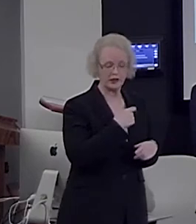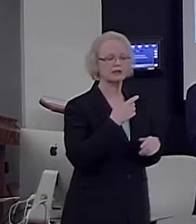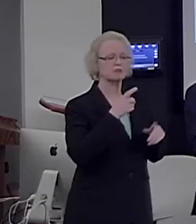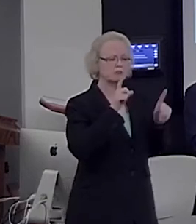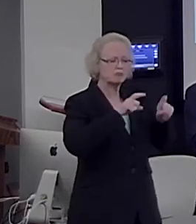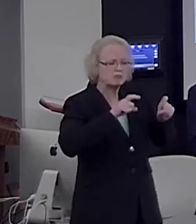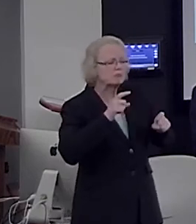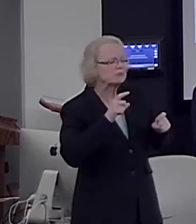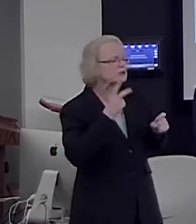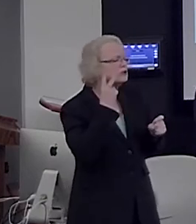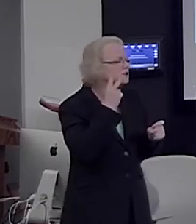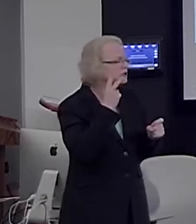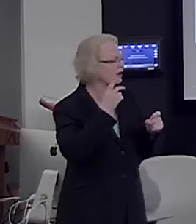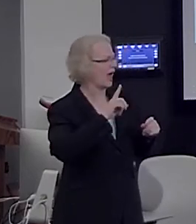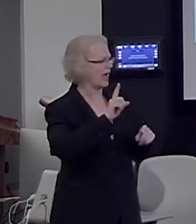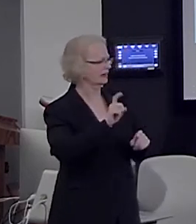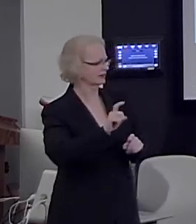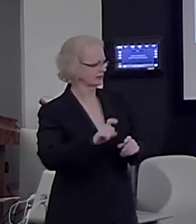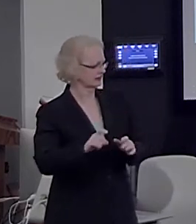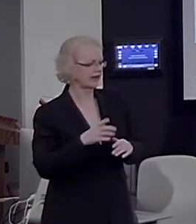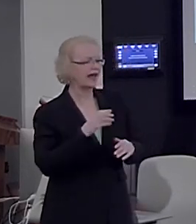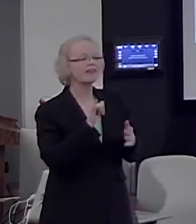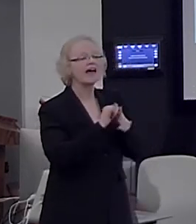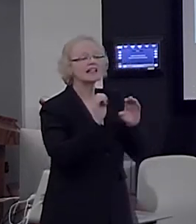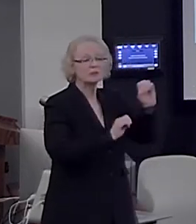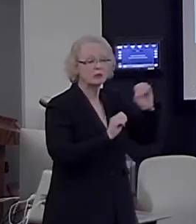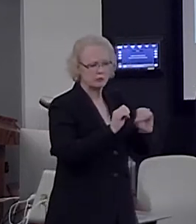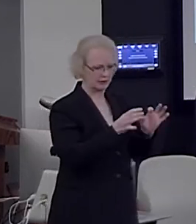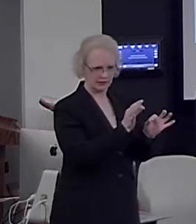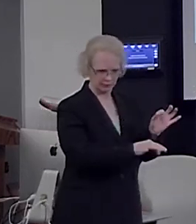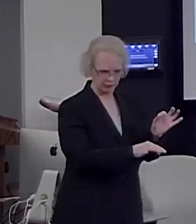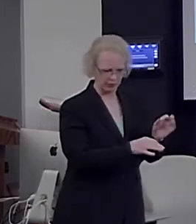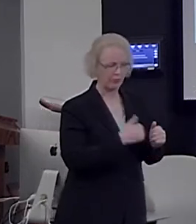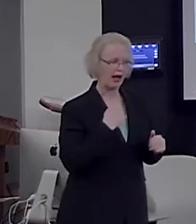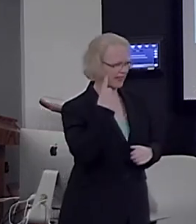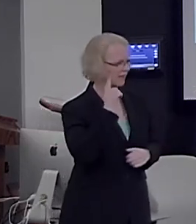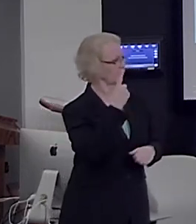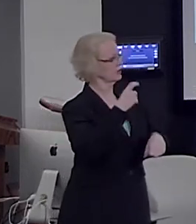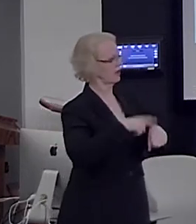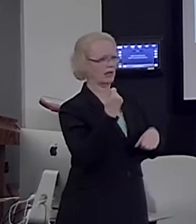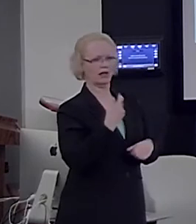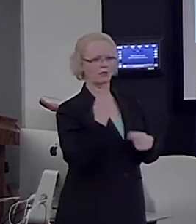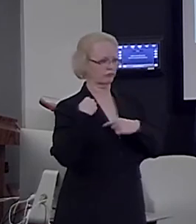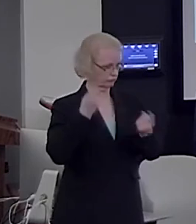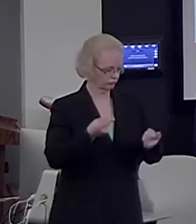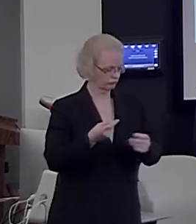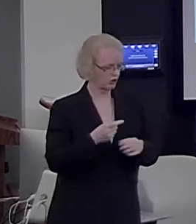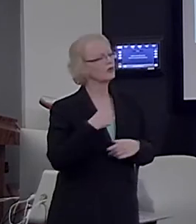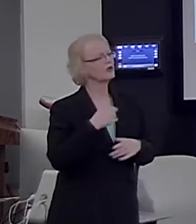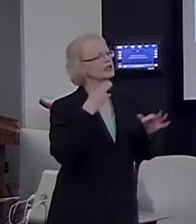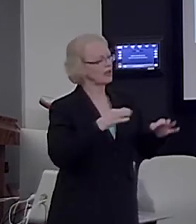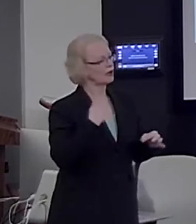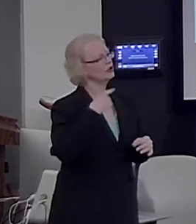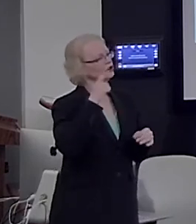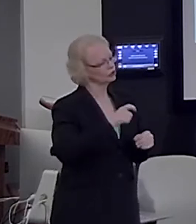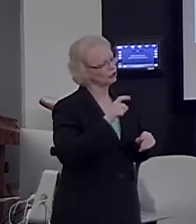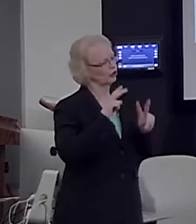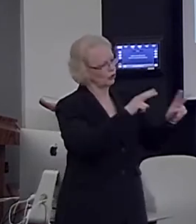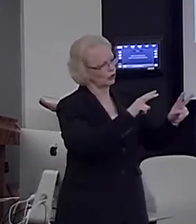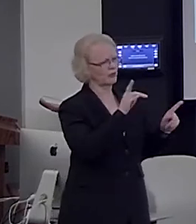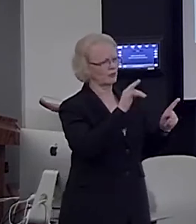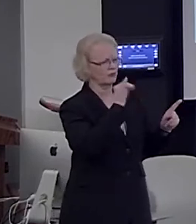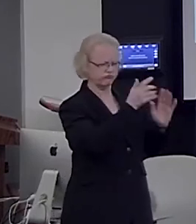try to ask these questions. The experiment was very simple, but I think it was the first of its kind. We decided we should scan high-level mathematicians.